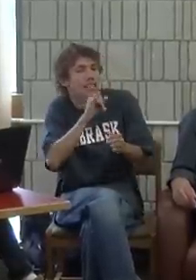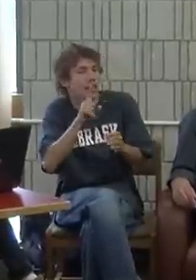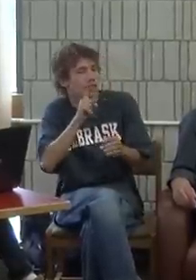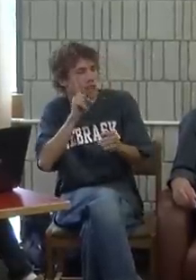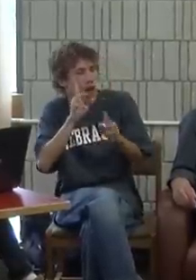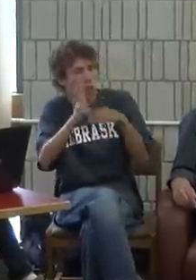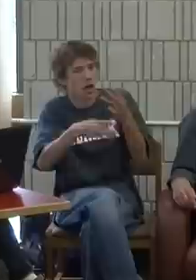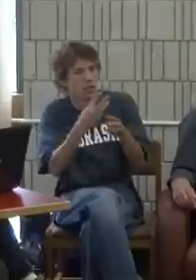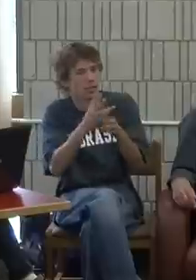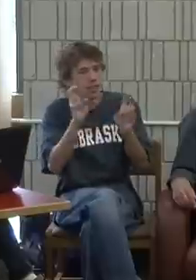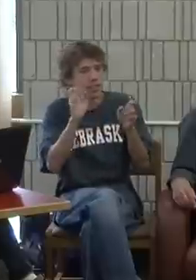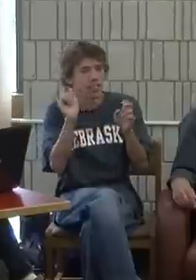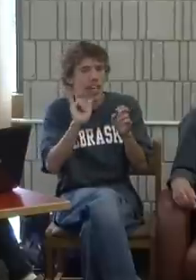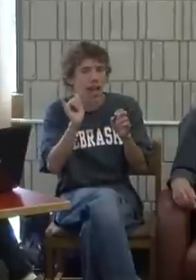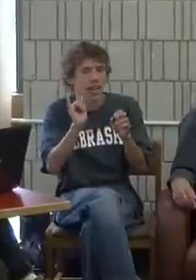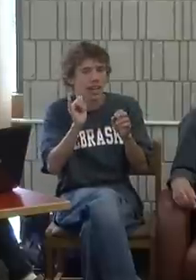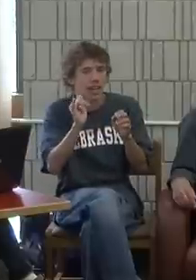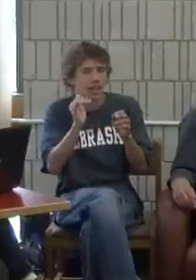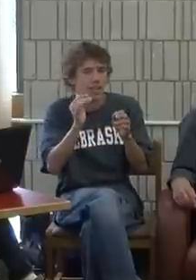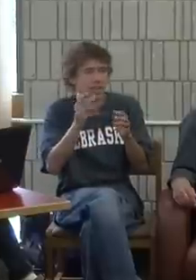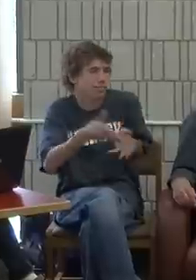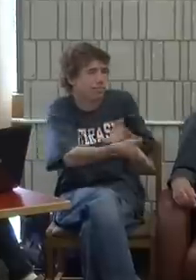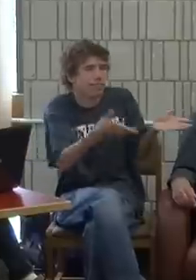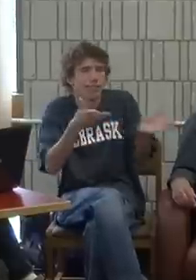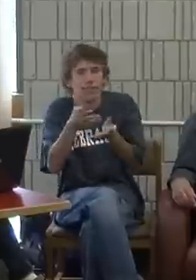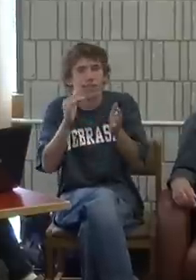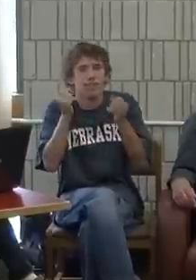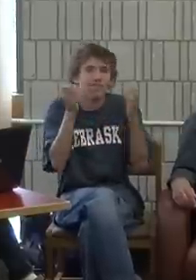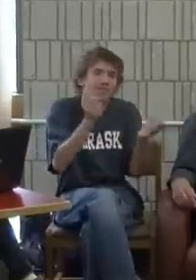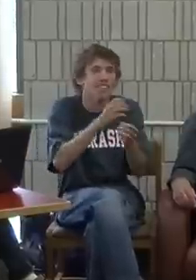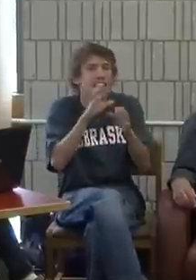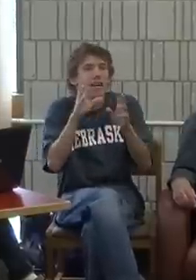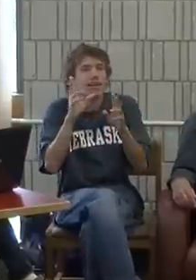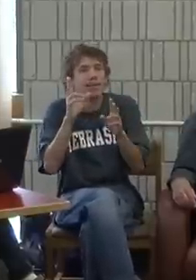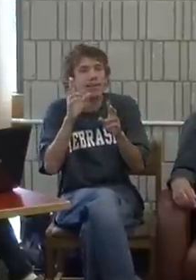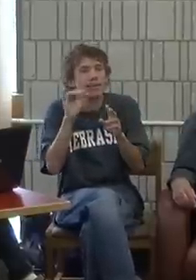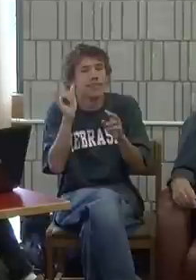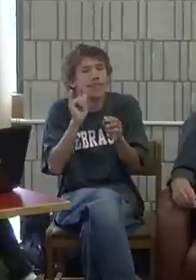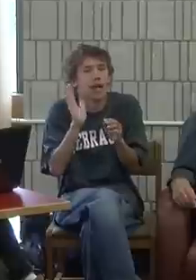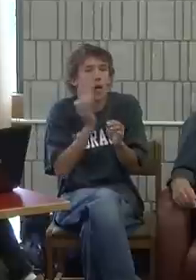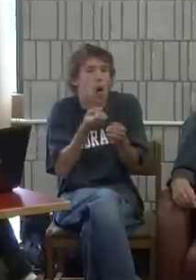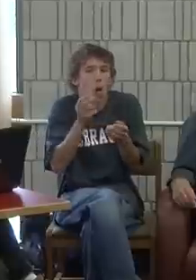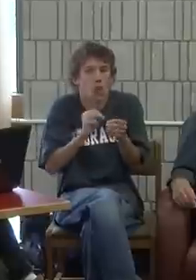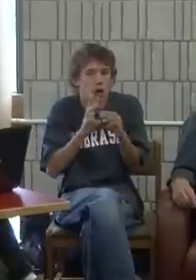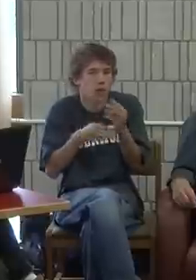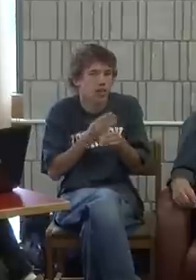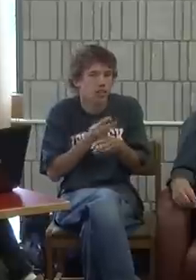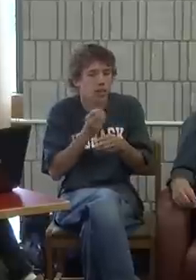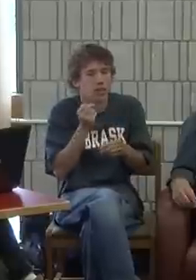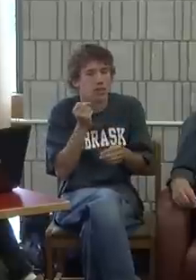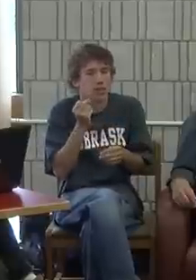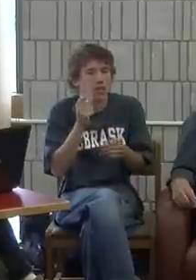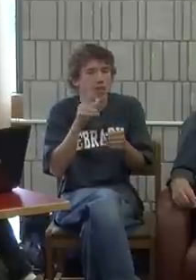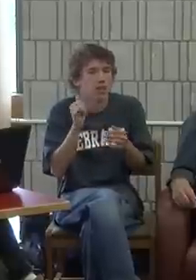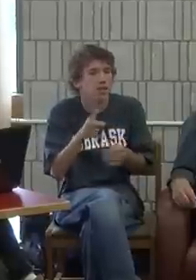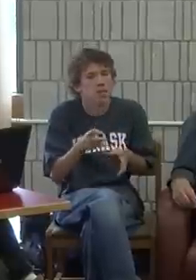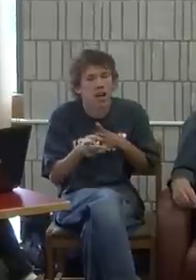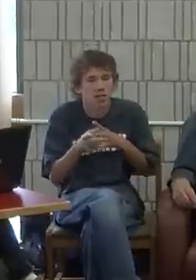he didn't know things about the deaf world like how we interact with each other and how we communicate and that we do have our own